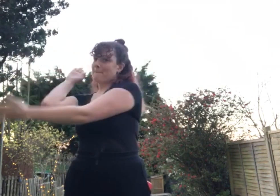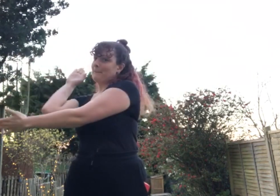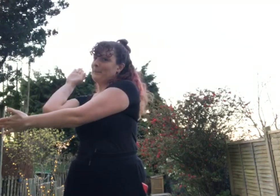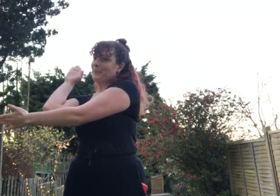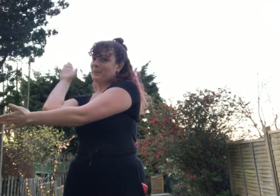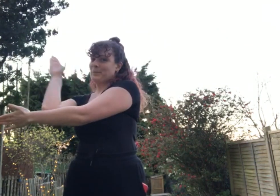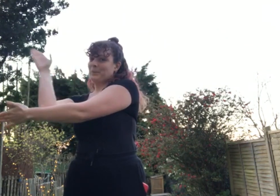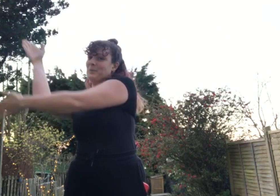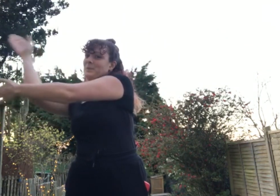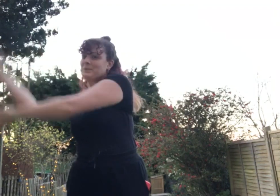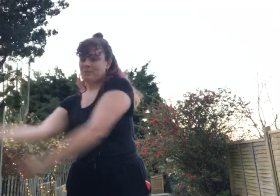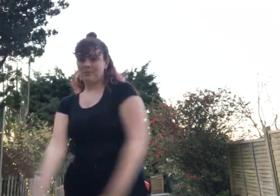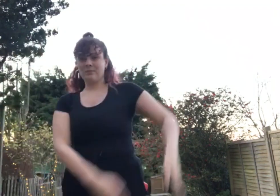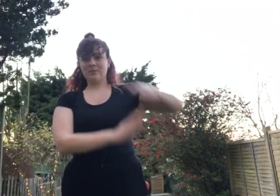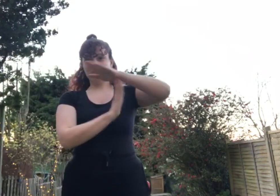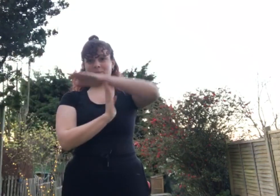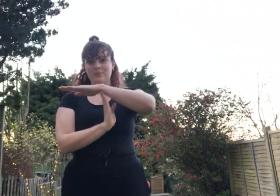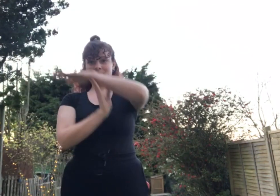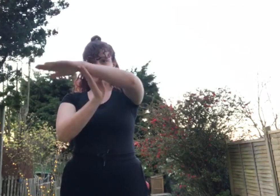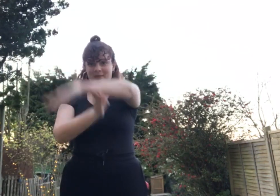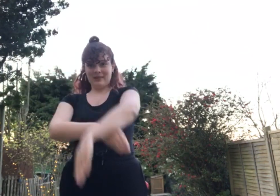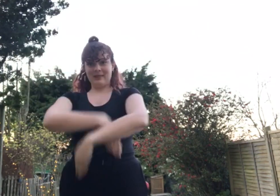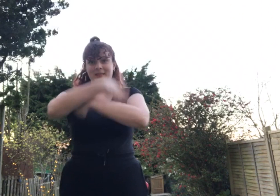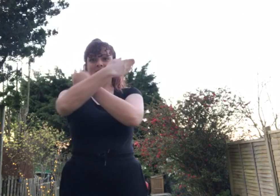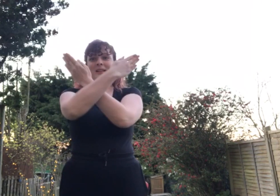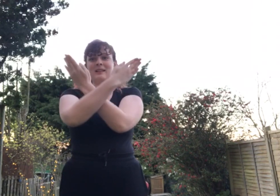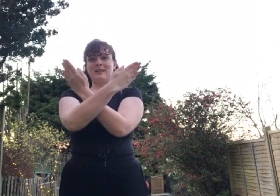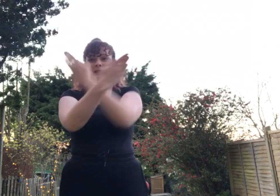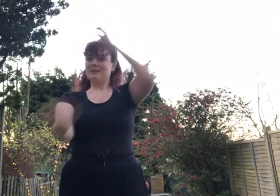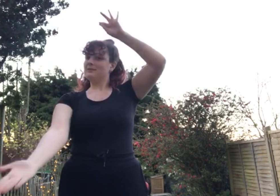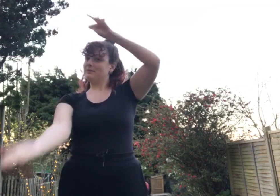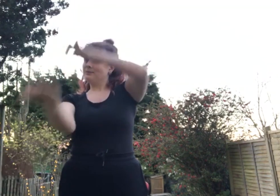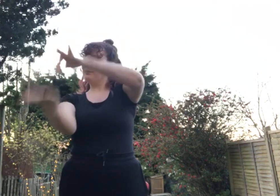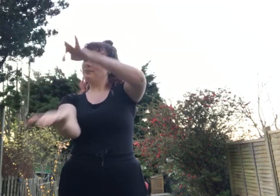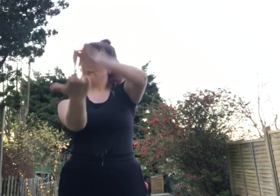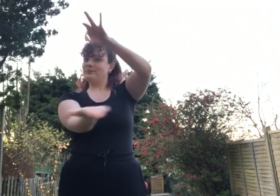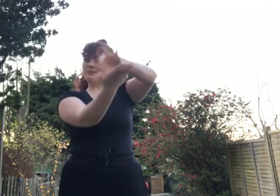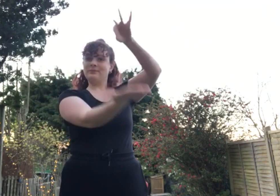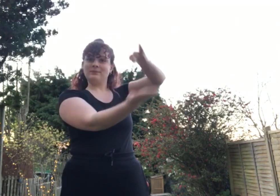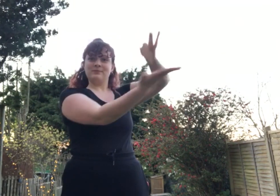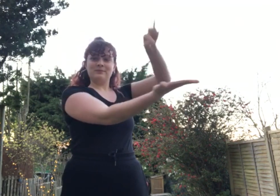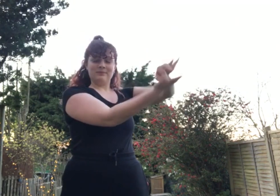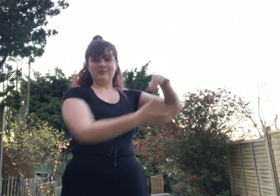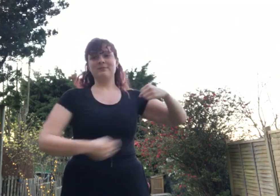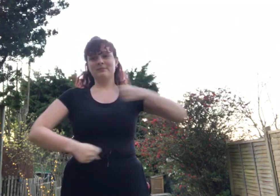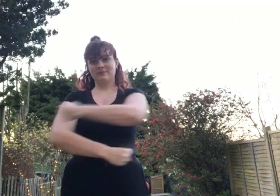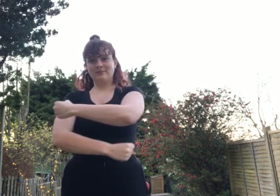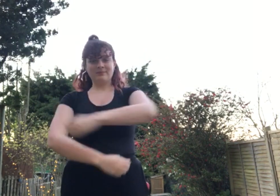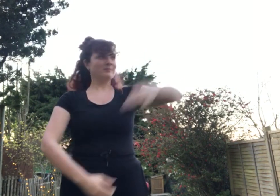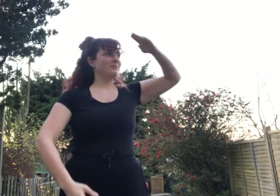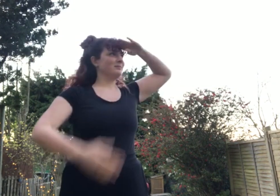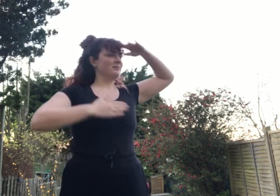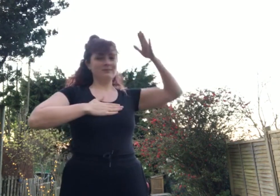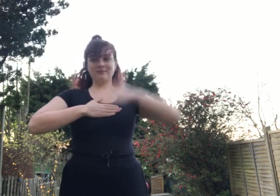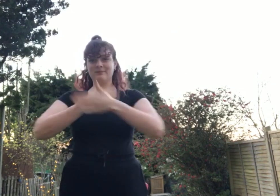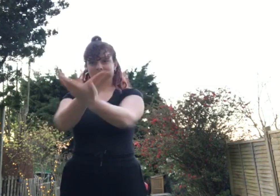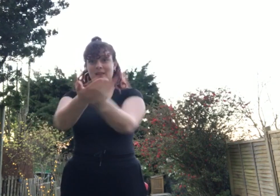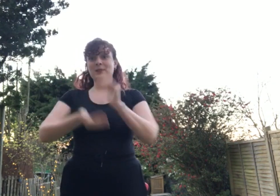L. I, T, I, C, E, X, P, I, A, L, I, D. O, C, I, O, U, Then